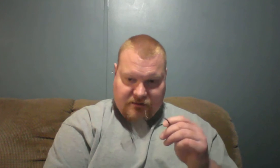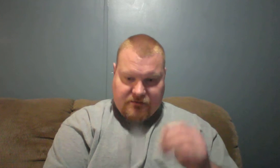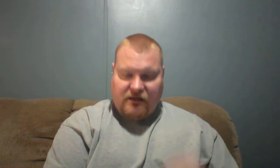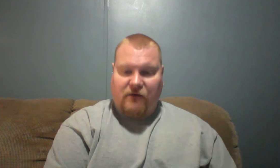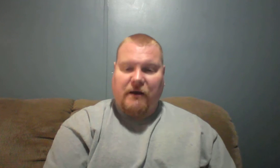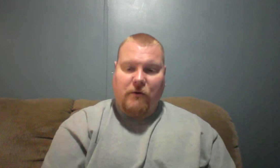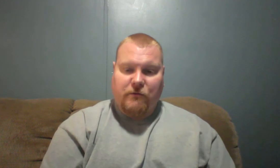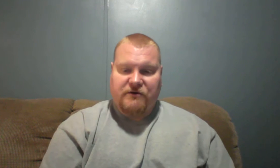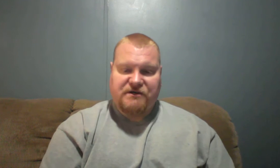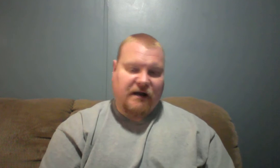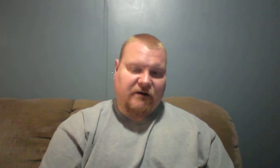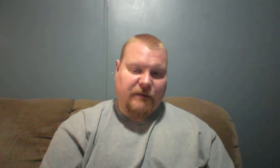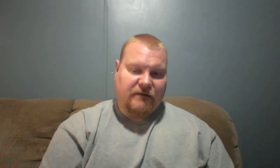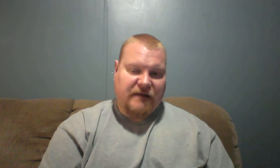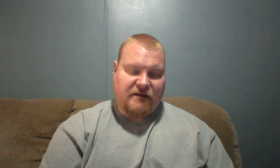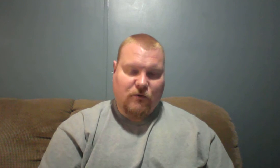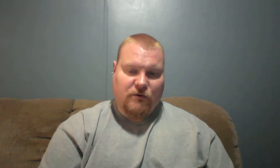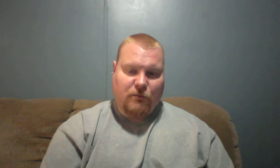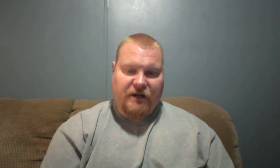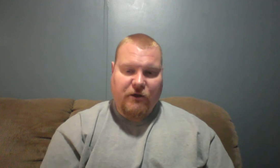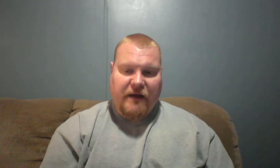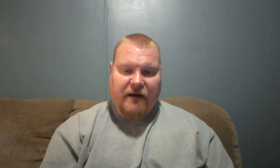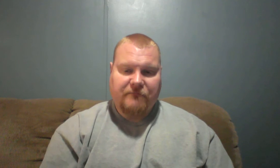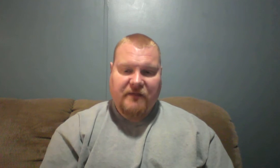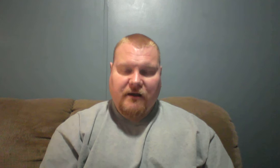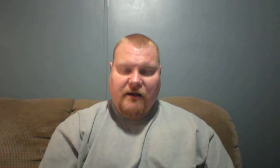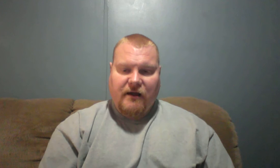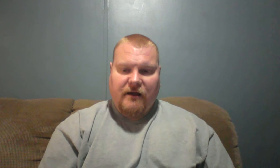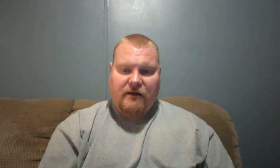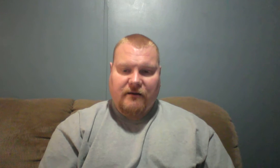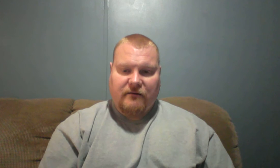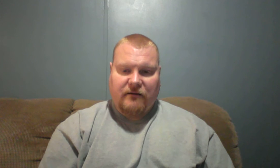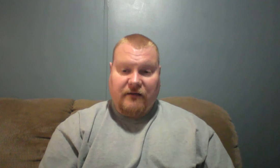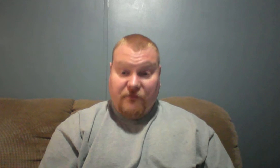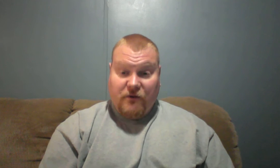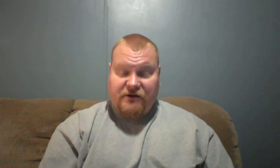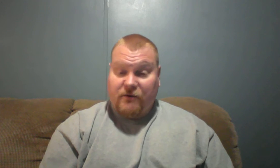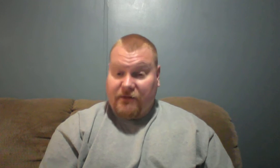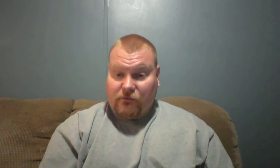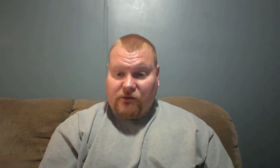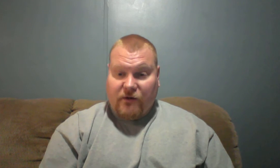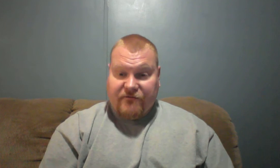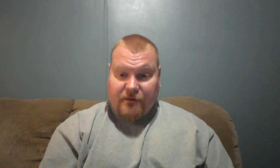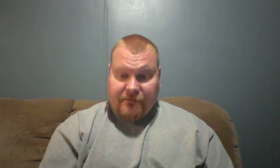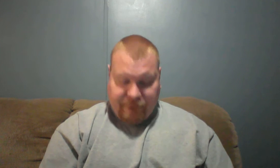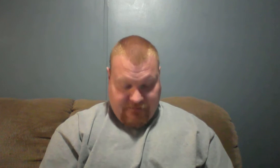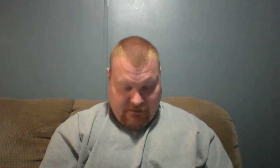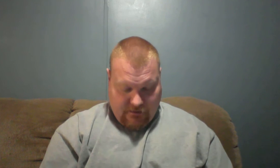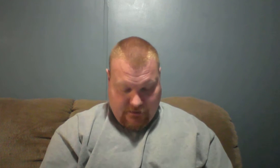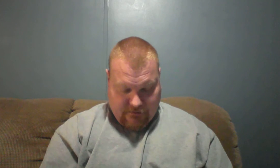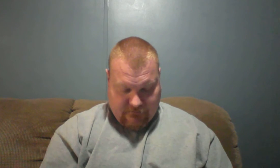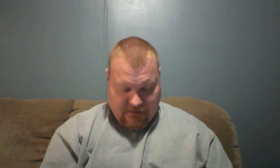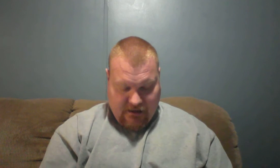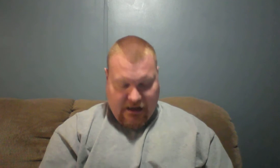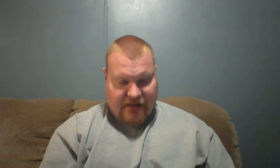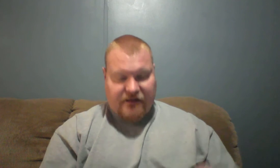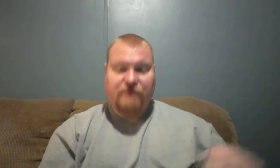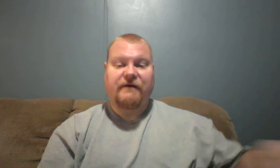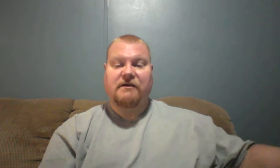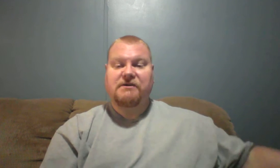Talking about what we were just talking about. How the Lord will bring you out if you run to Him and don't run away from Him. At the New Fellowship